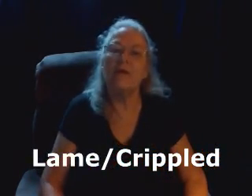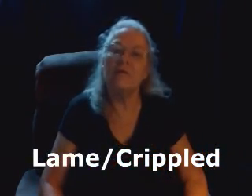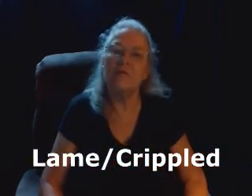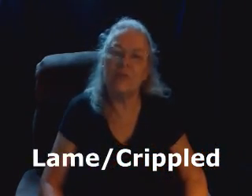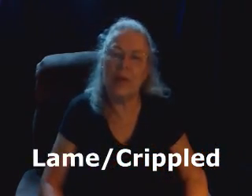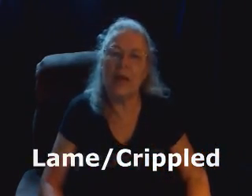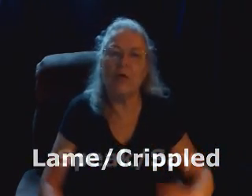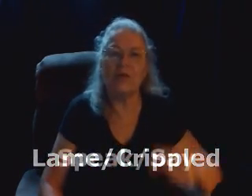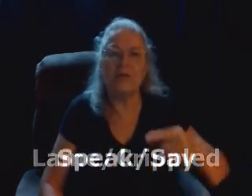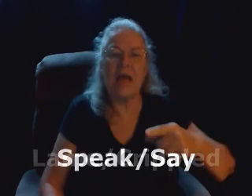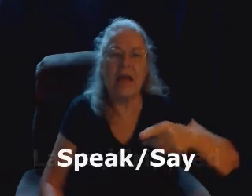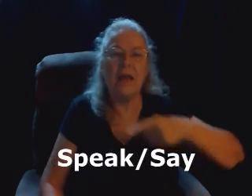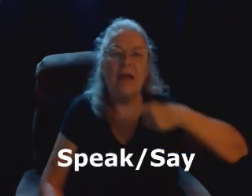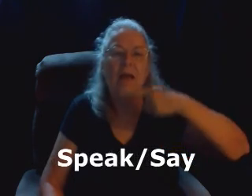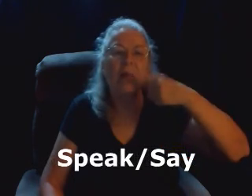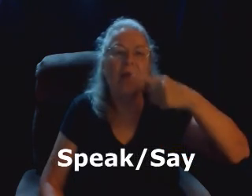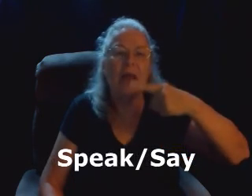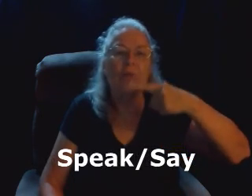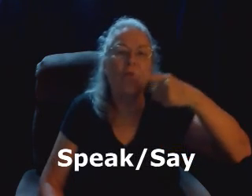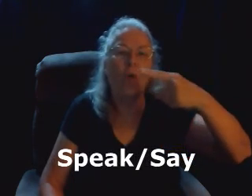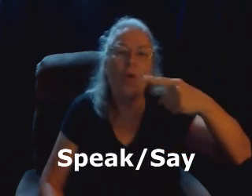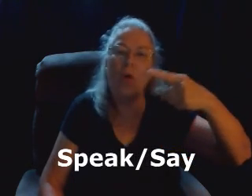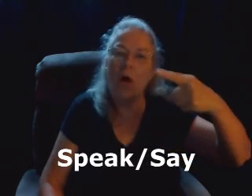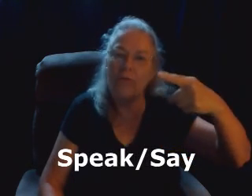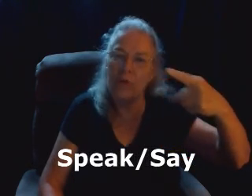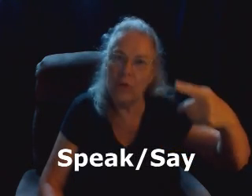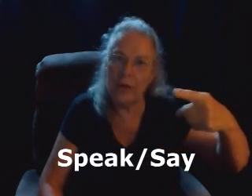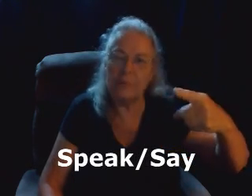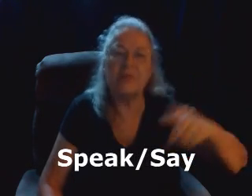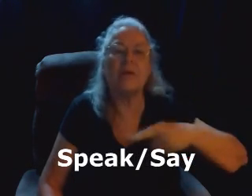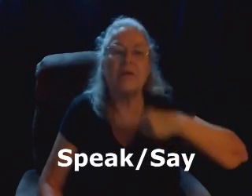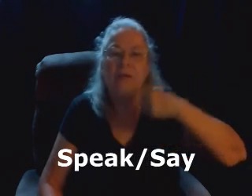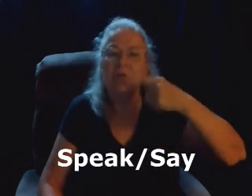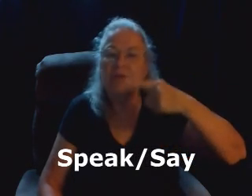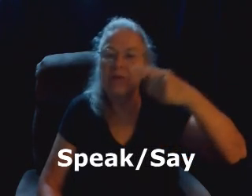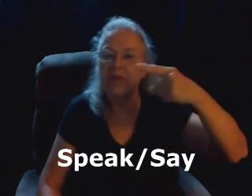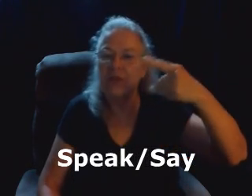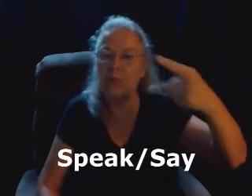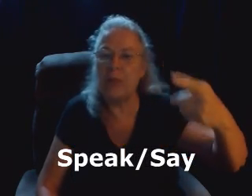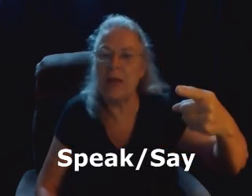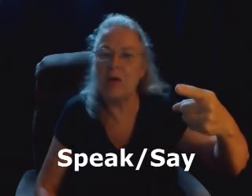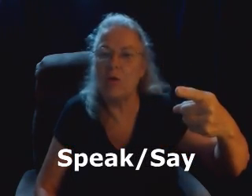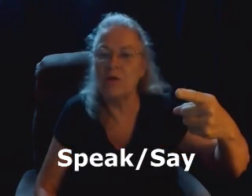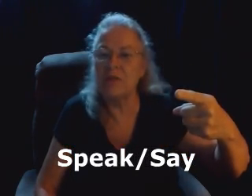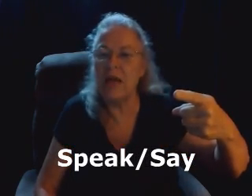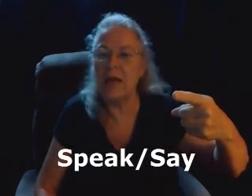Speak or say. Let it roll off your lips. Speak or say.